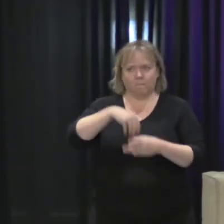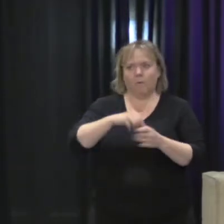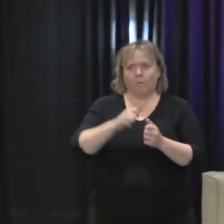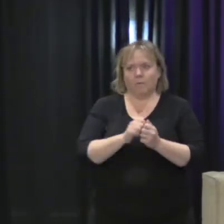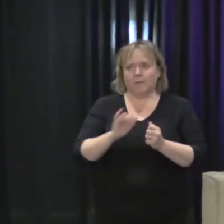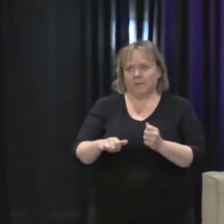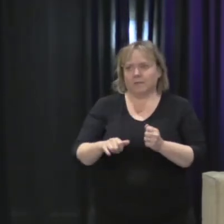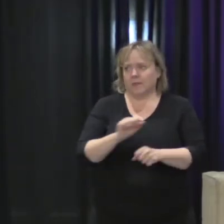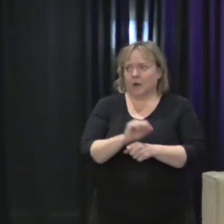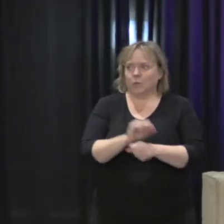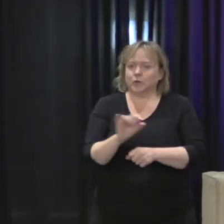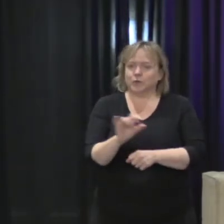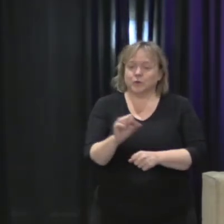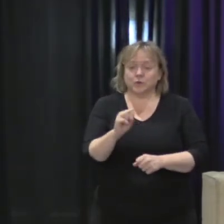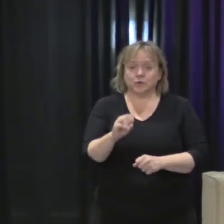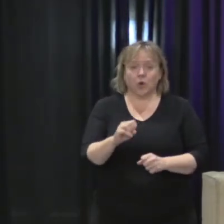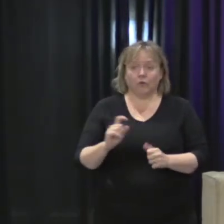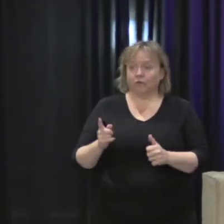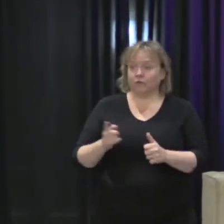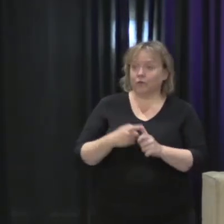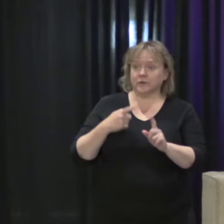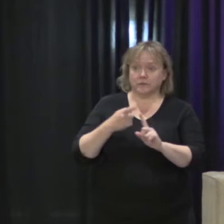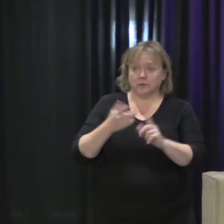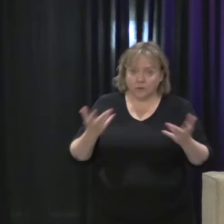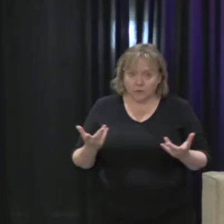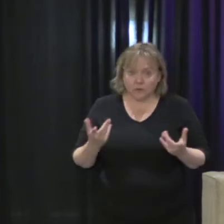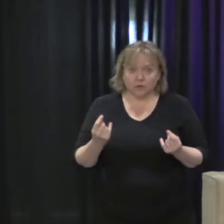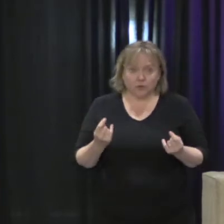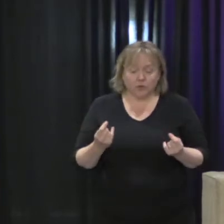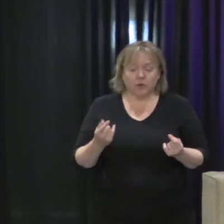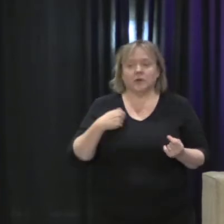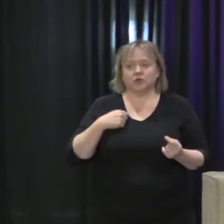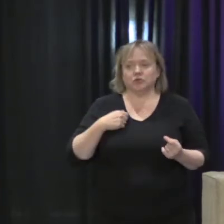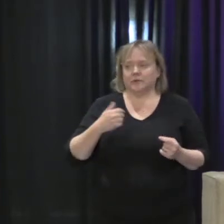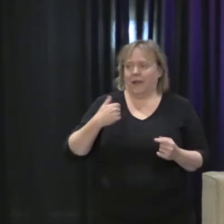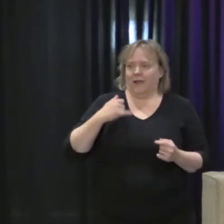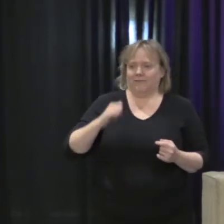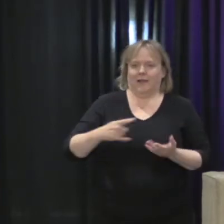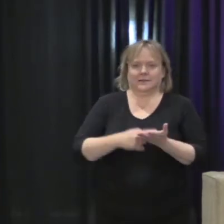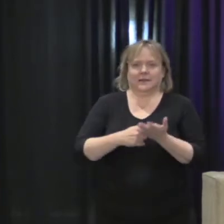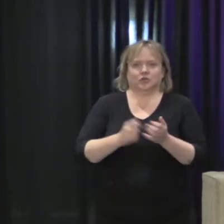make a declaration of something is the first step towards concrete policy action.